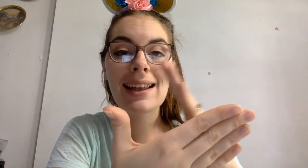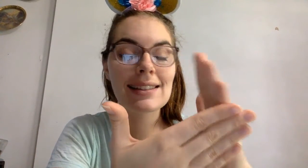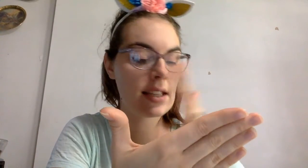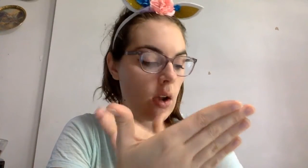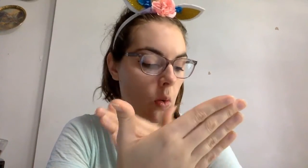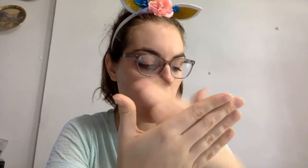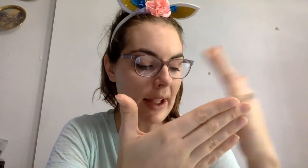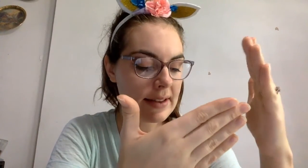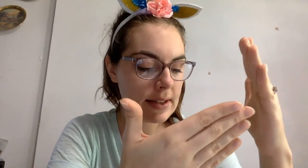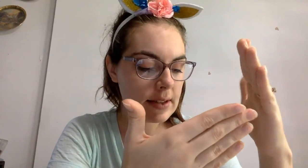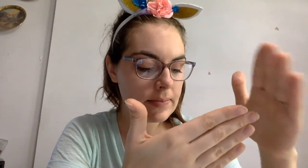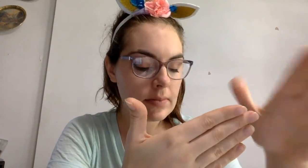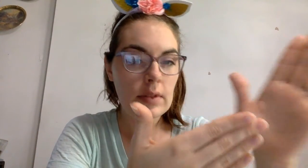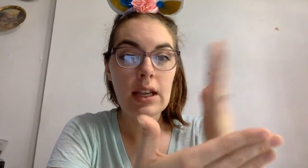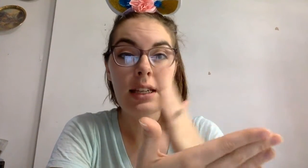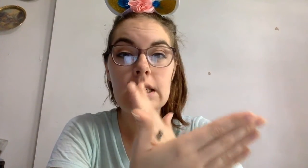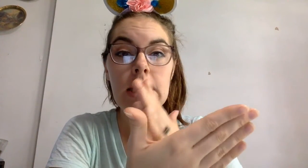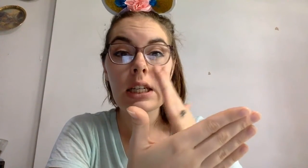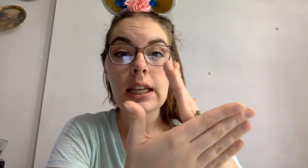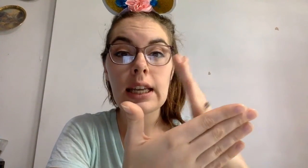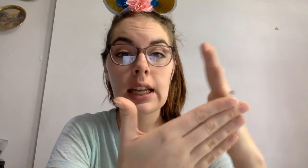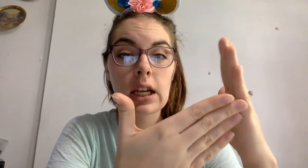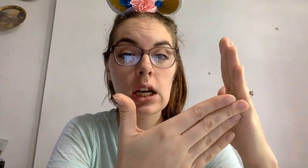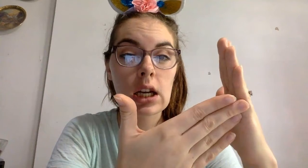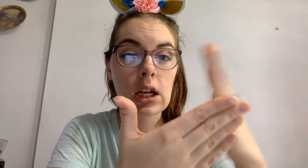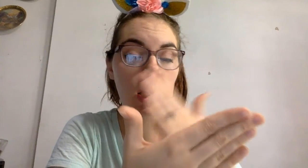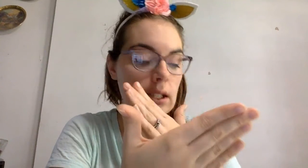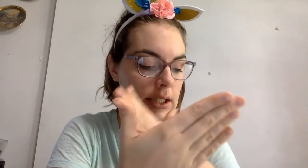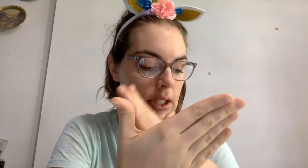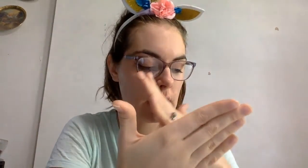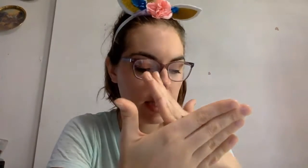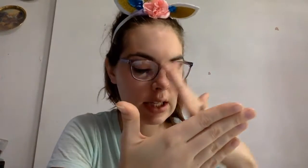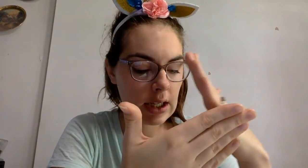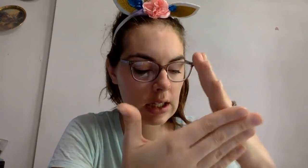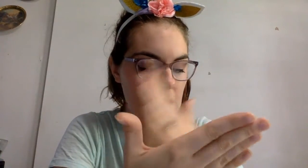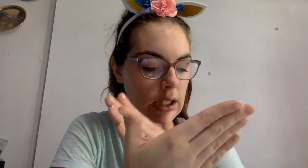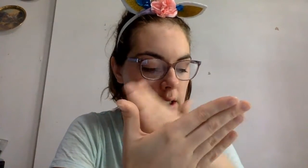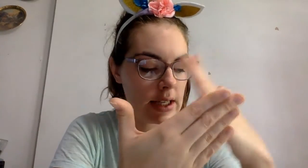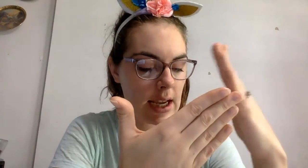-t. Wet. D-e-g. D-e-g. Dig.